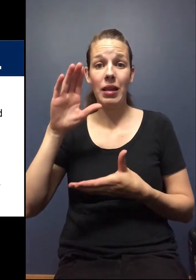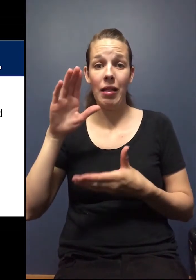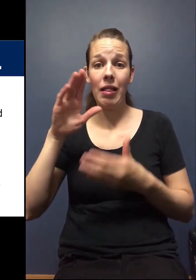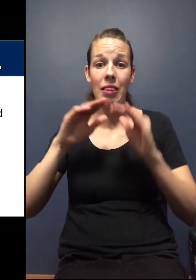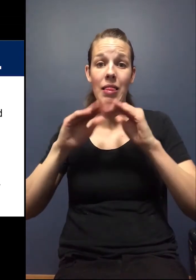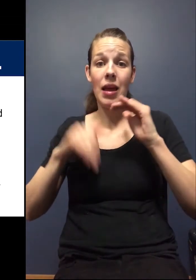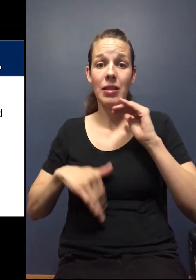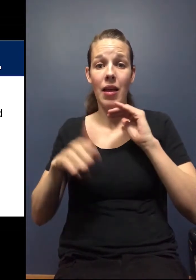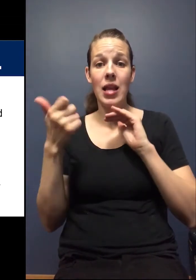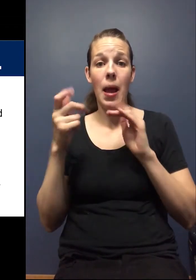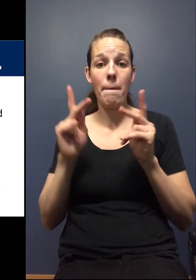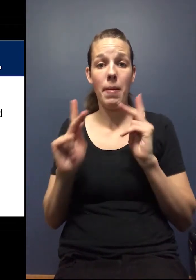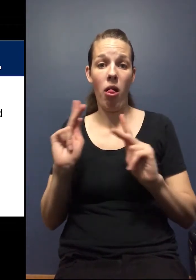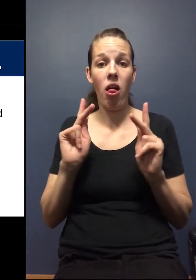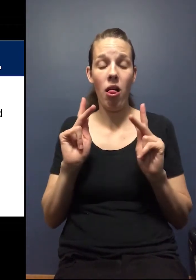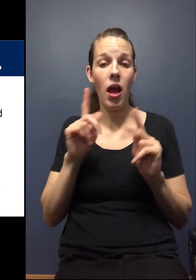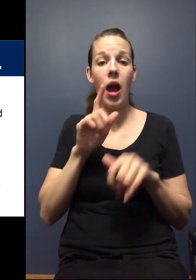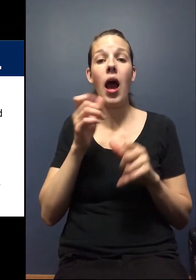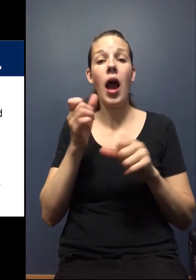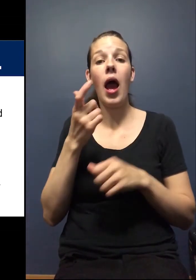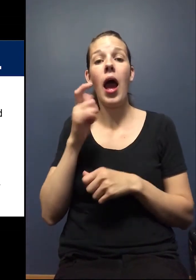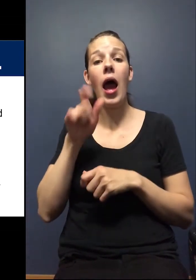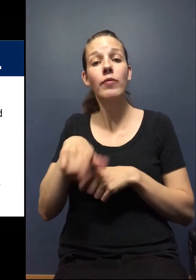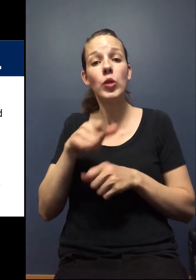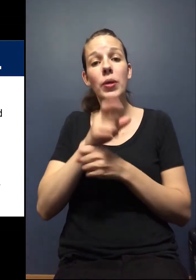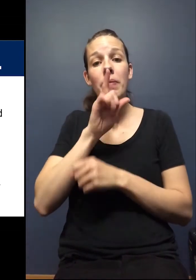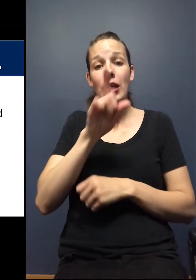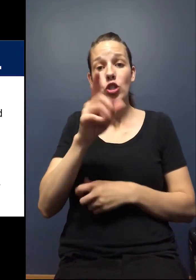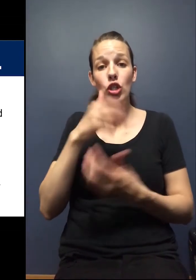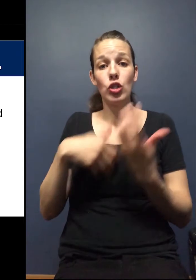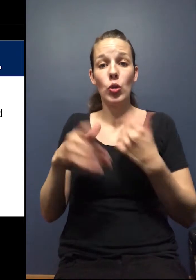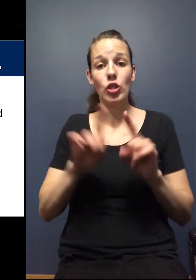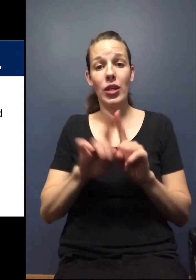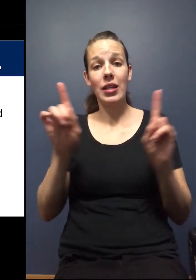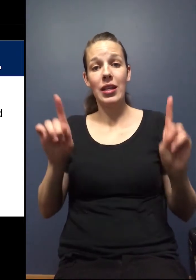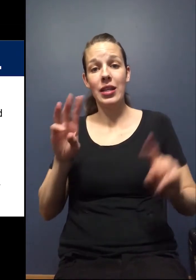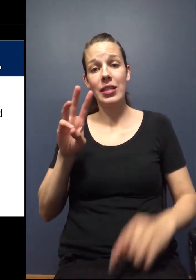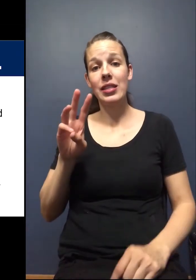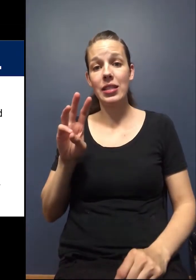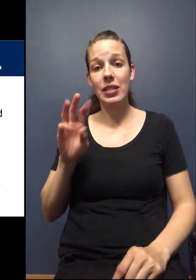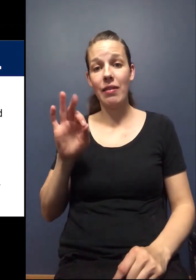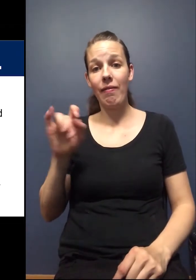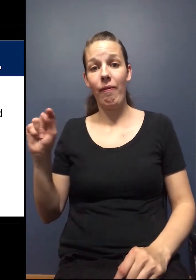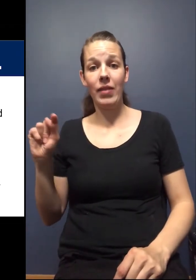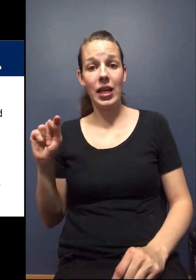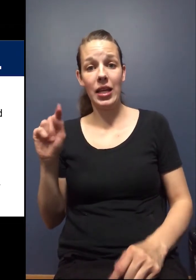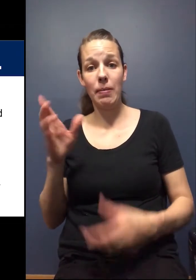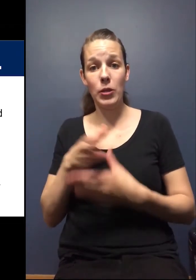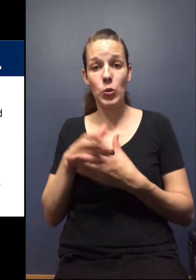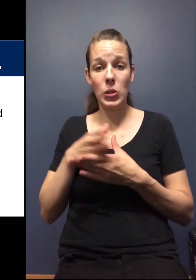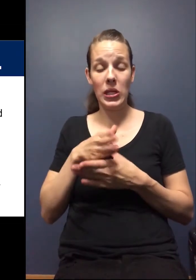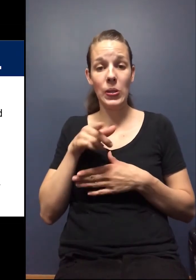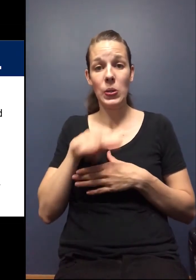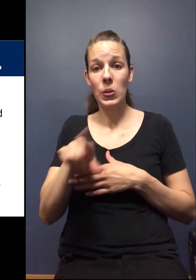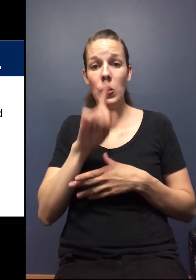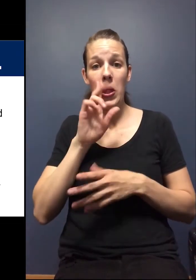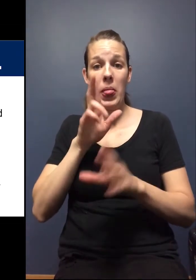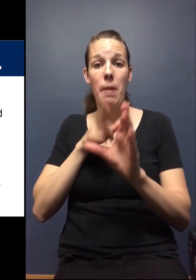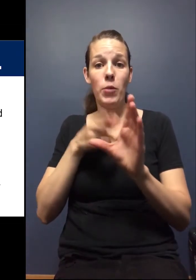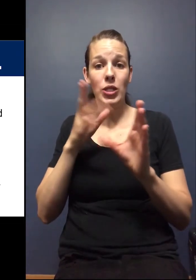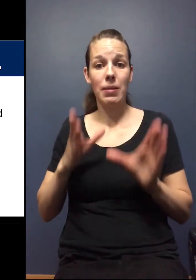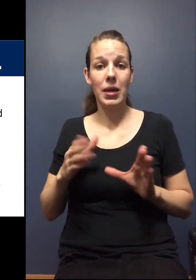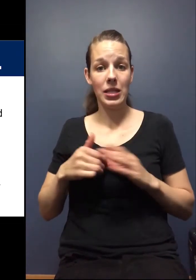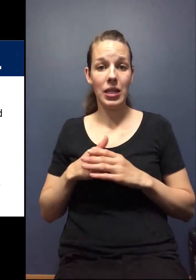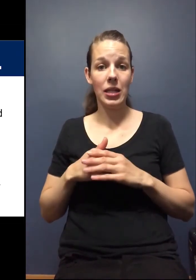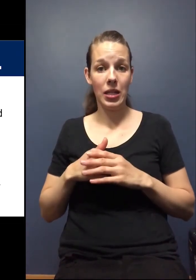or less, um, and you have to ensure social distancing, which is, um, at least six foot, six feet between you and the participants